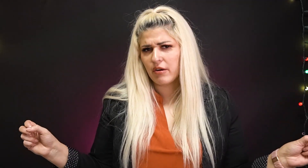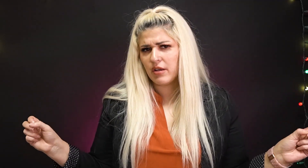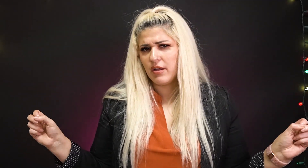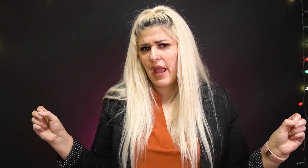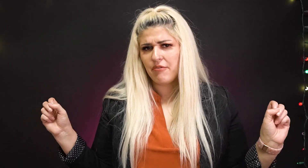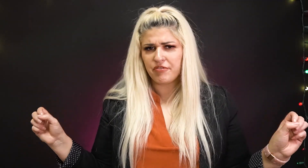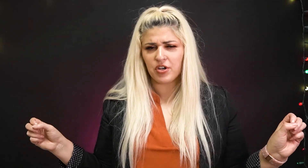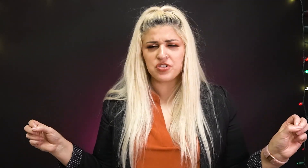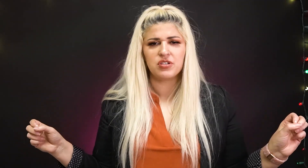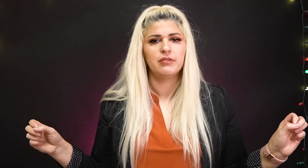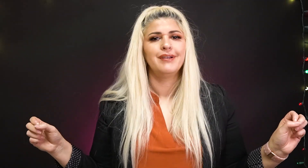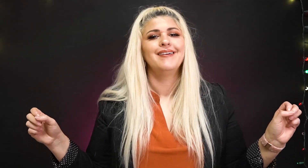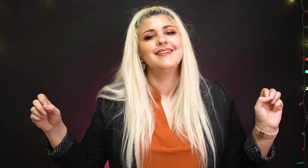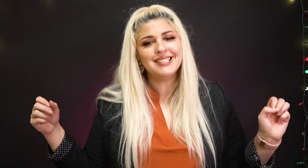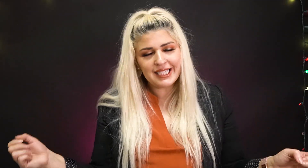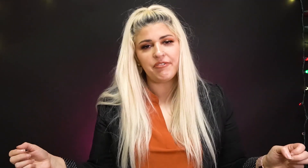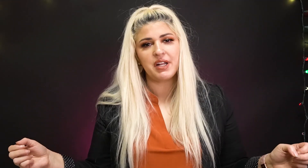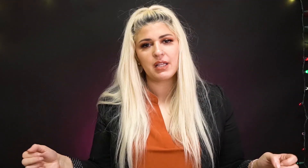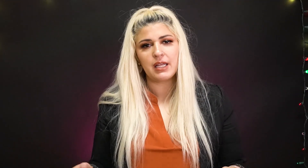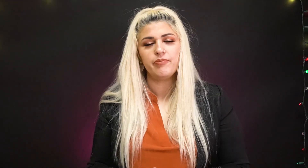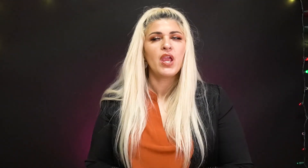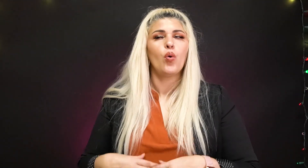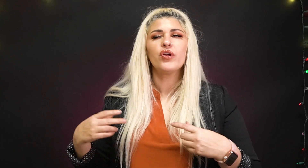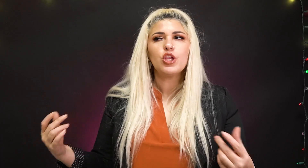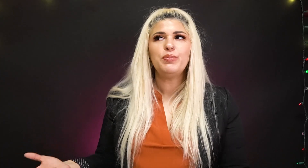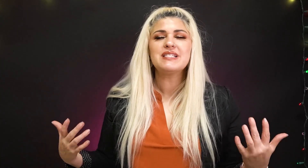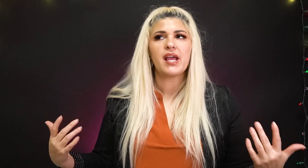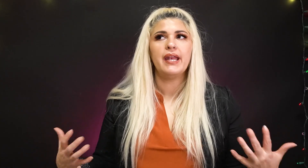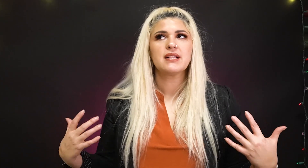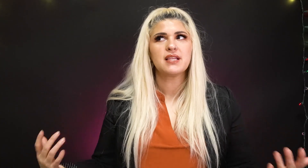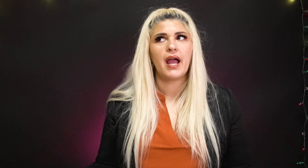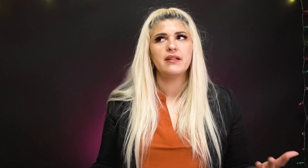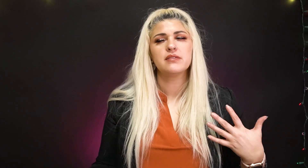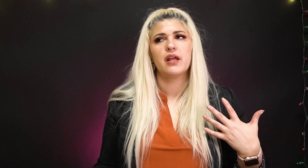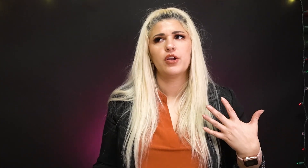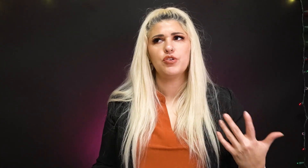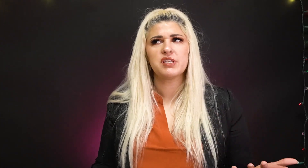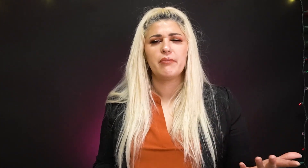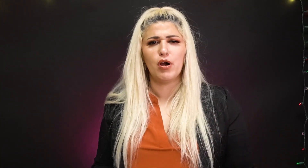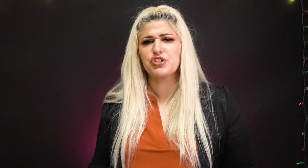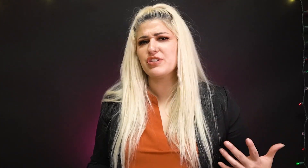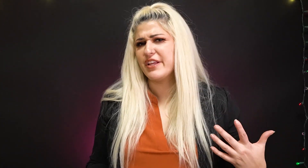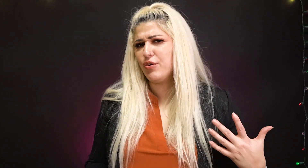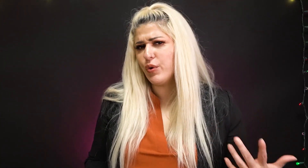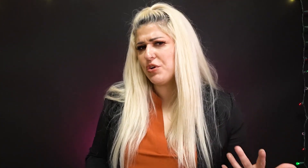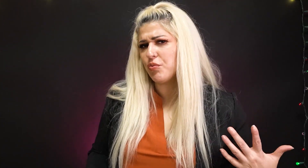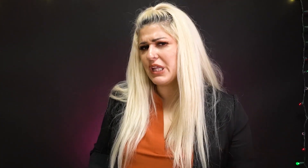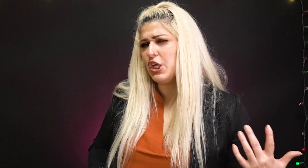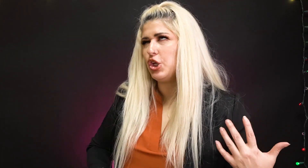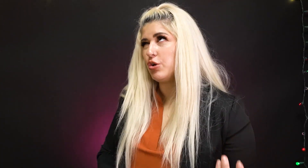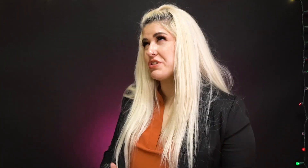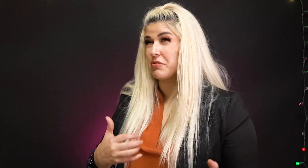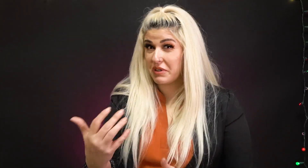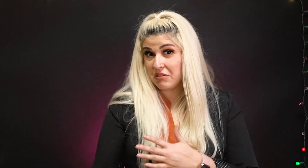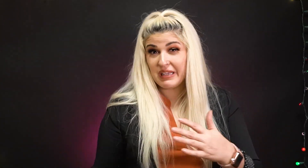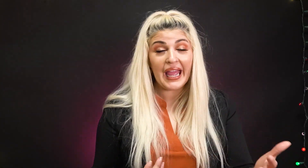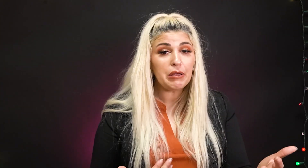at first definitely will you be signing signs that are using emotions that you wouldn't really use in real life